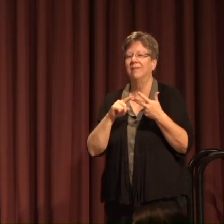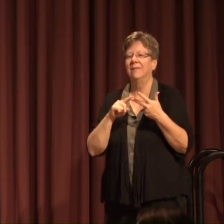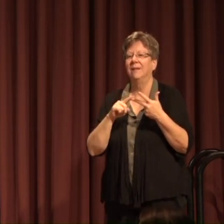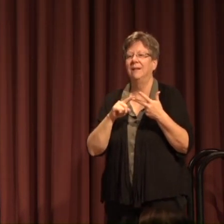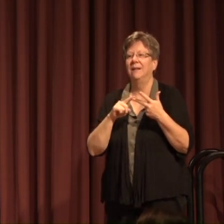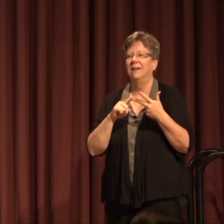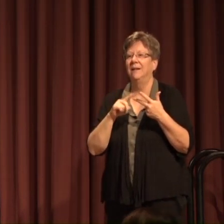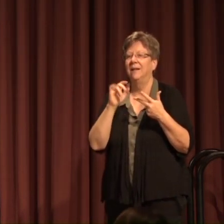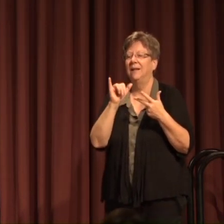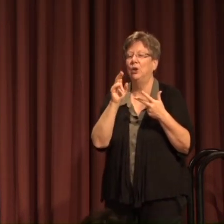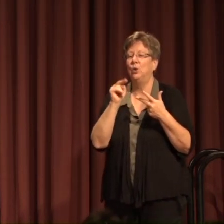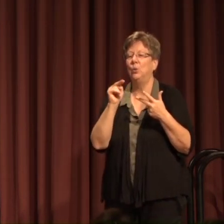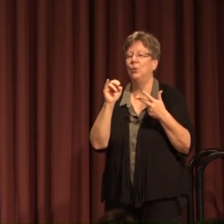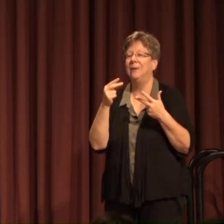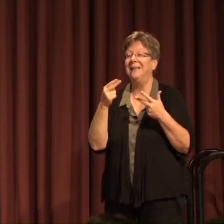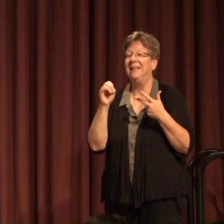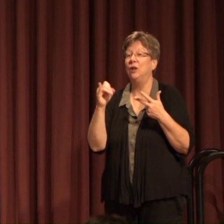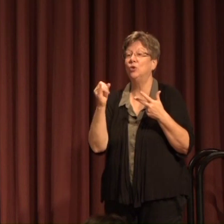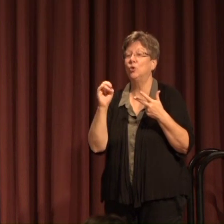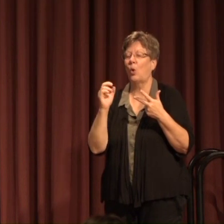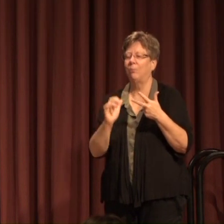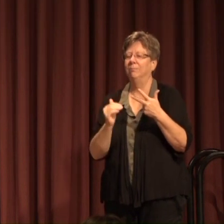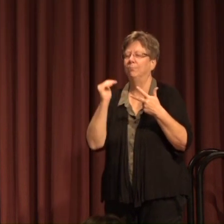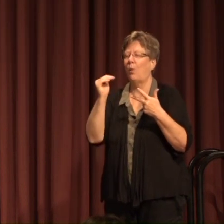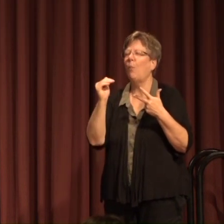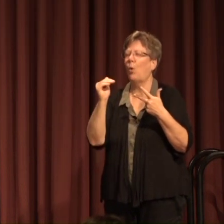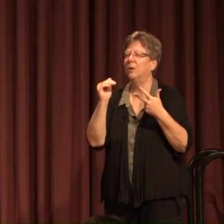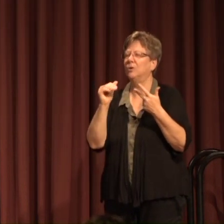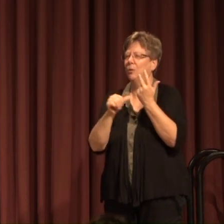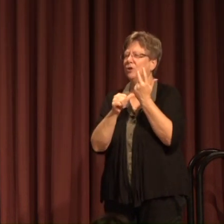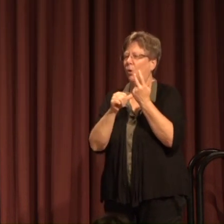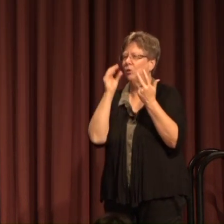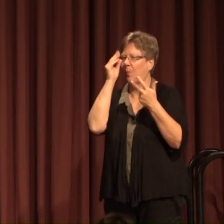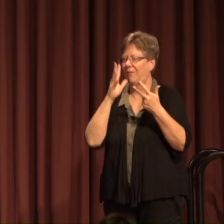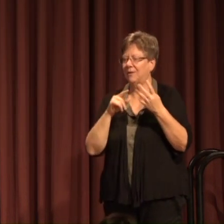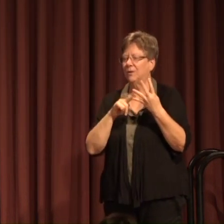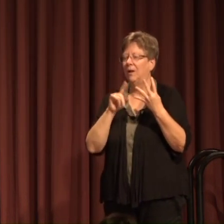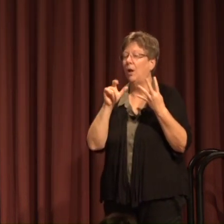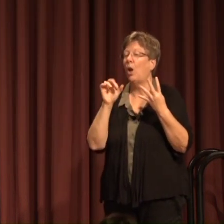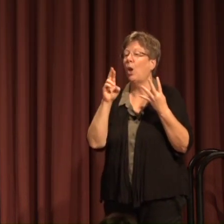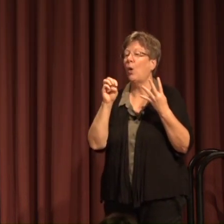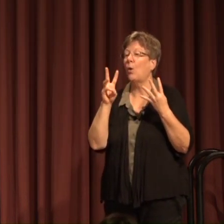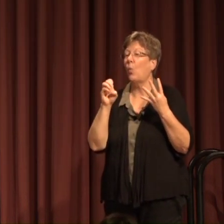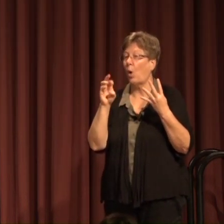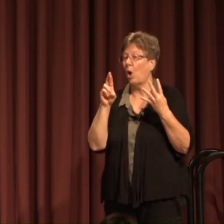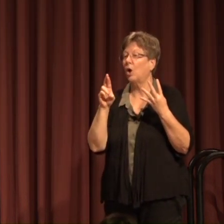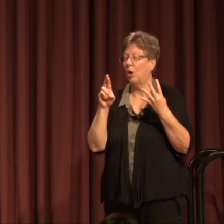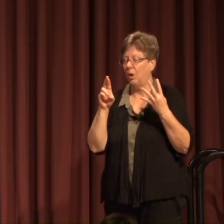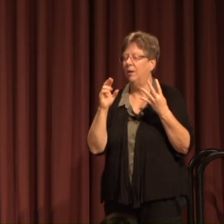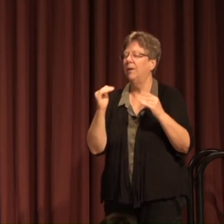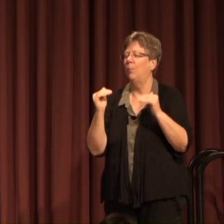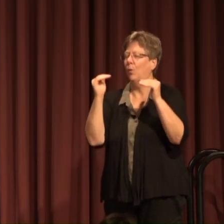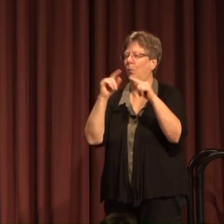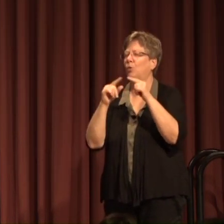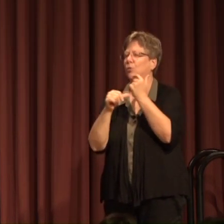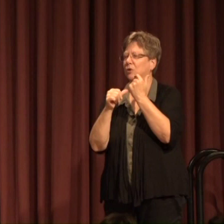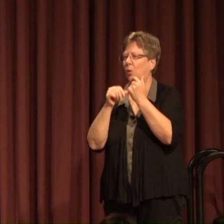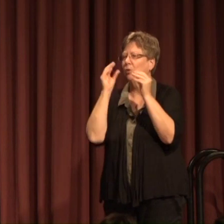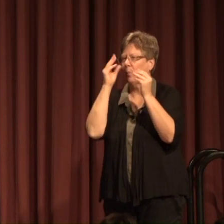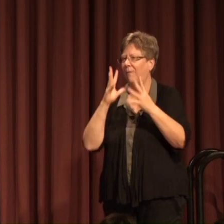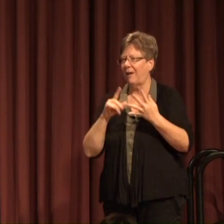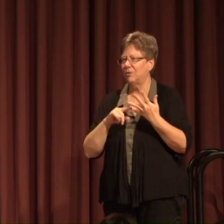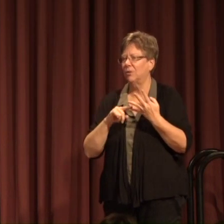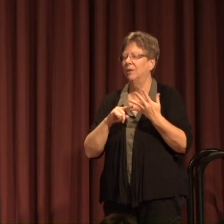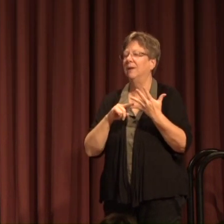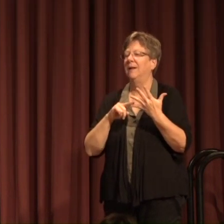Yoon Hee Cho has been promoted to associate professor Laurie Walker social work also promoted to associate professor